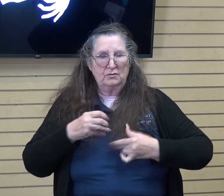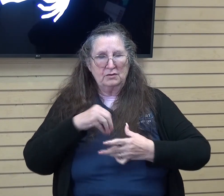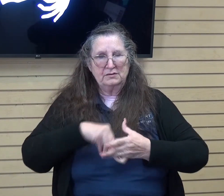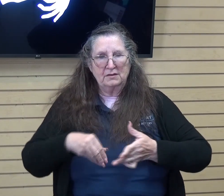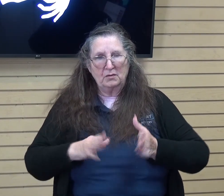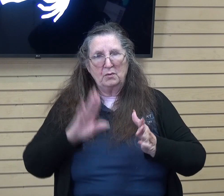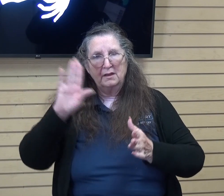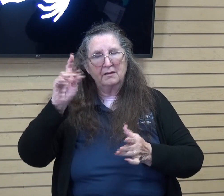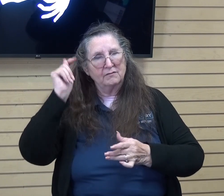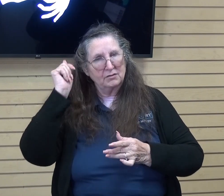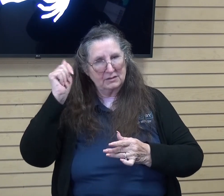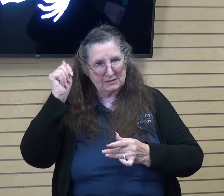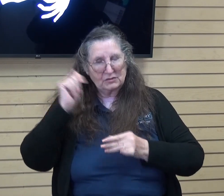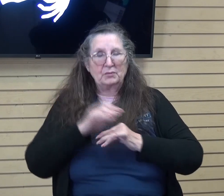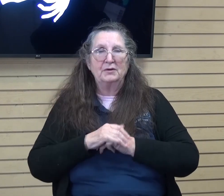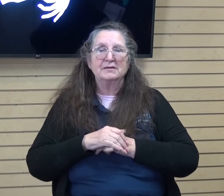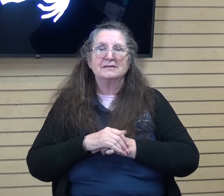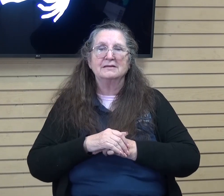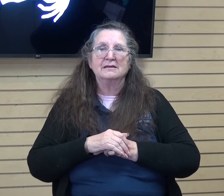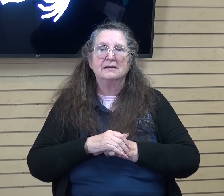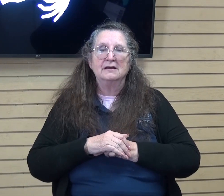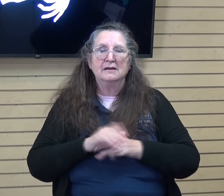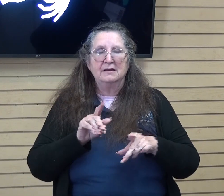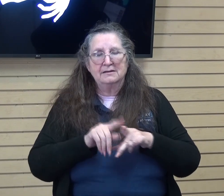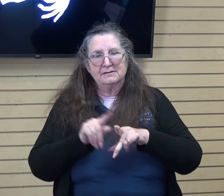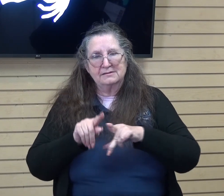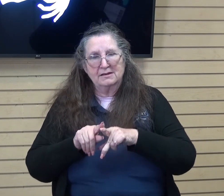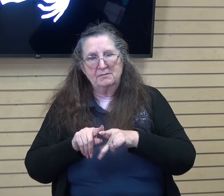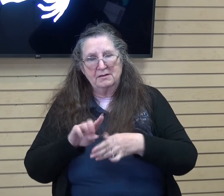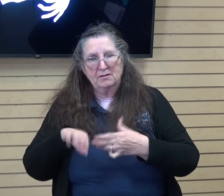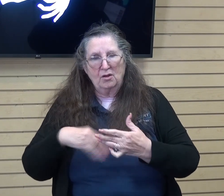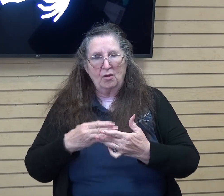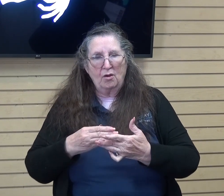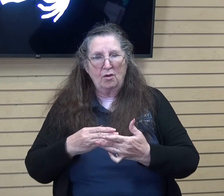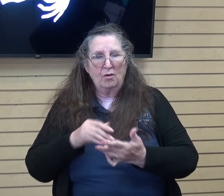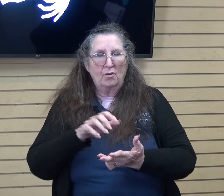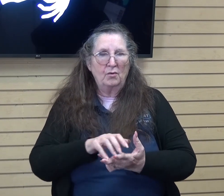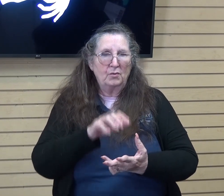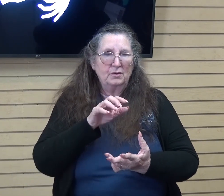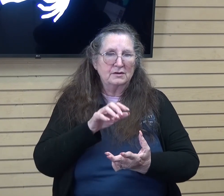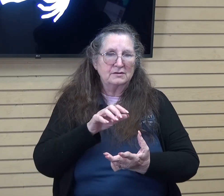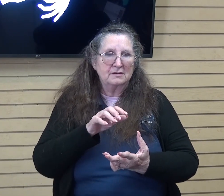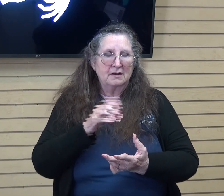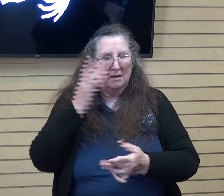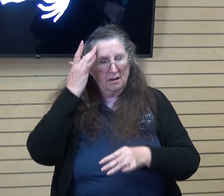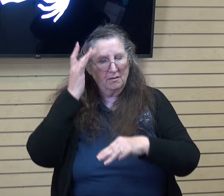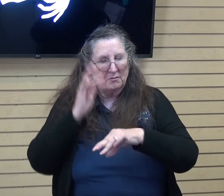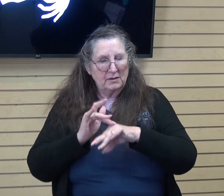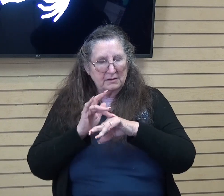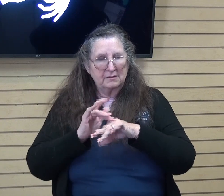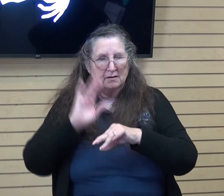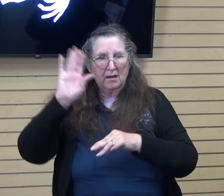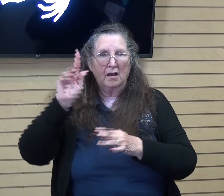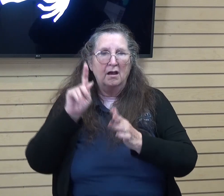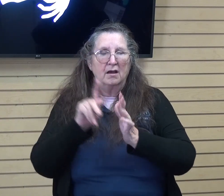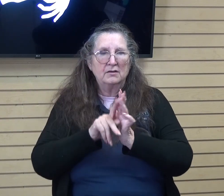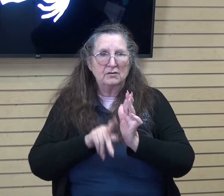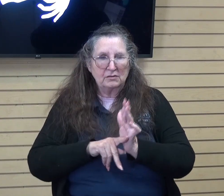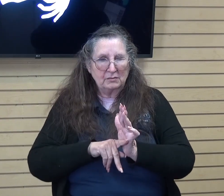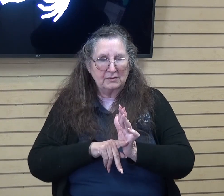testimonies as much as in all riches i will meditate on your precepts and contemplate your